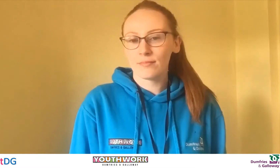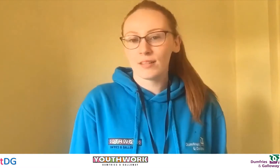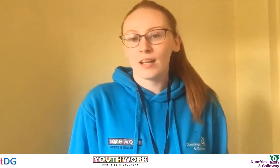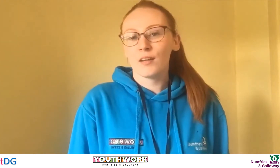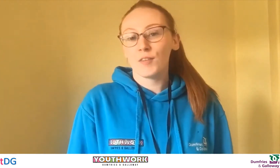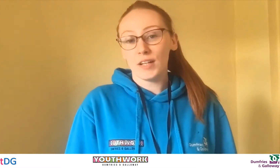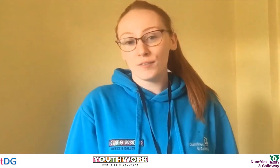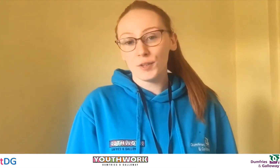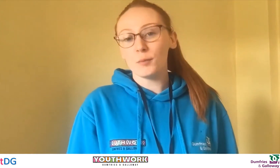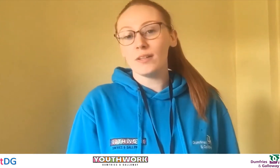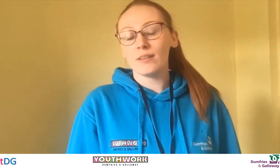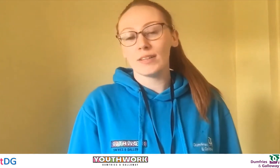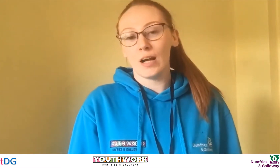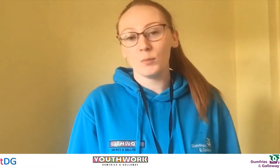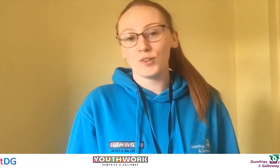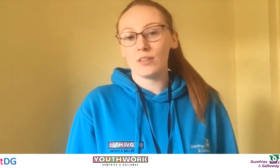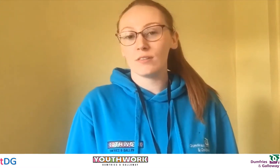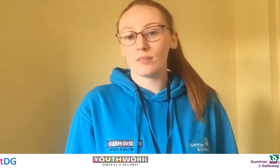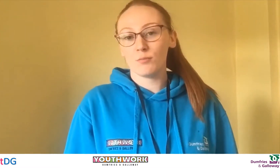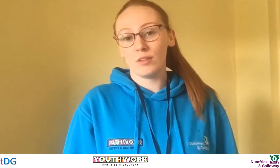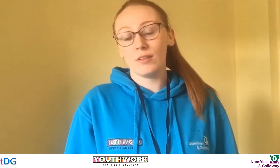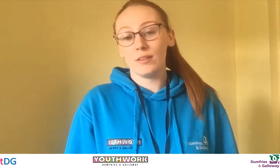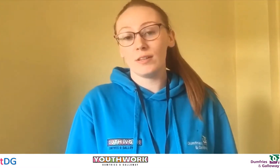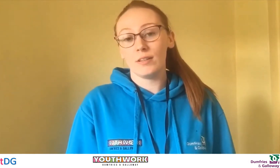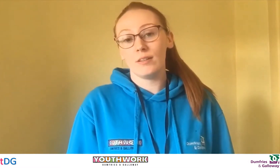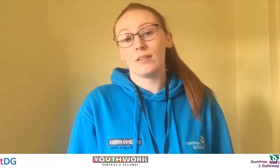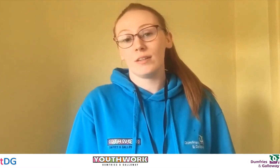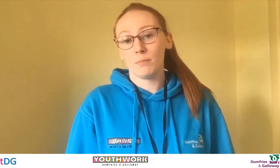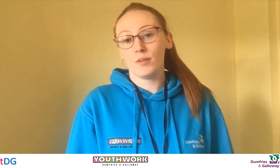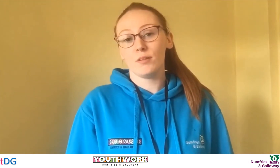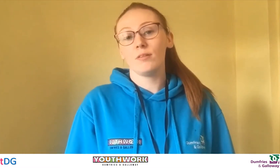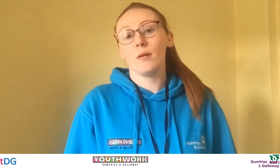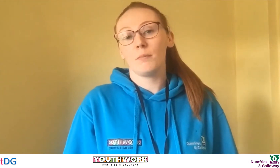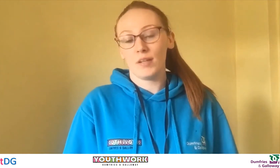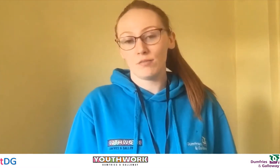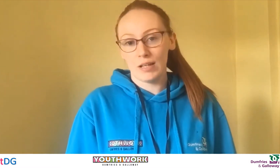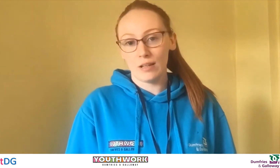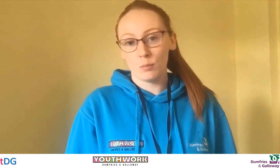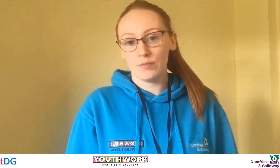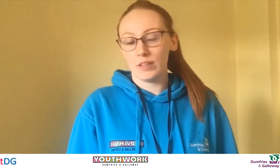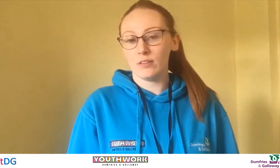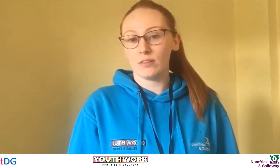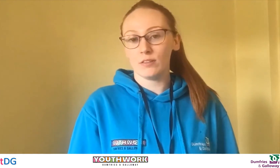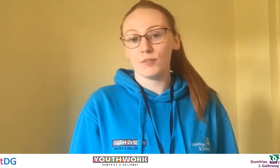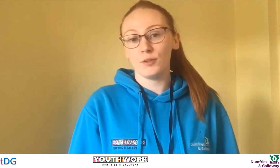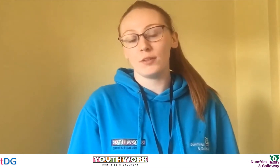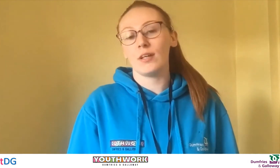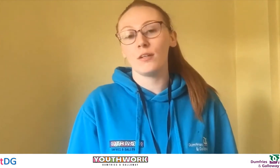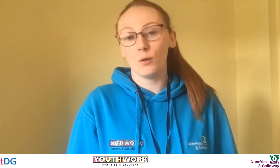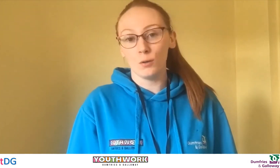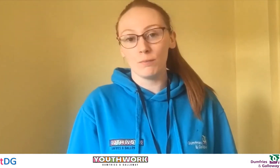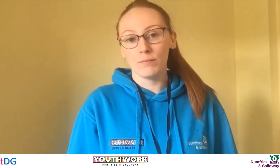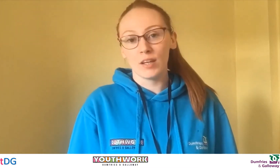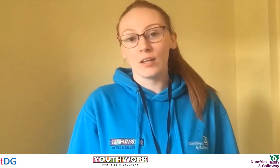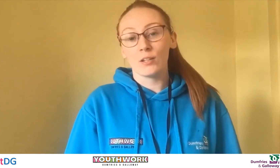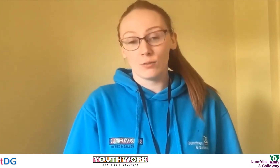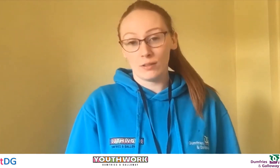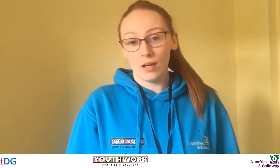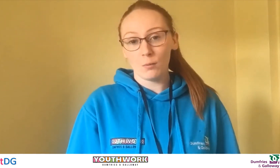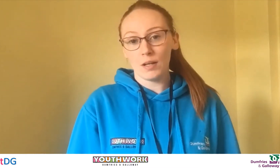For the next few weeks, I'll be sharing some really easy, simple British Sign Language videos for you to learn at home. So to start with,